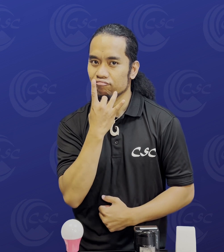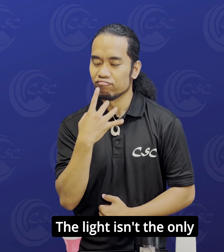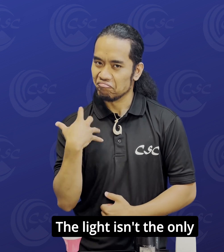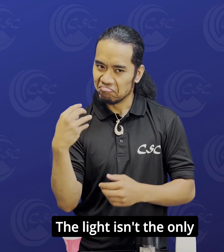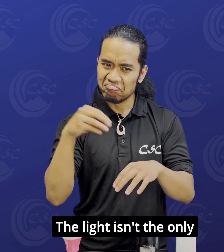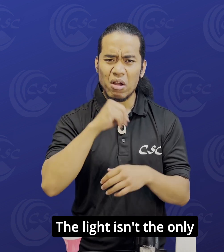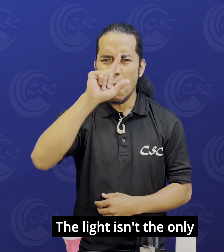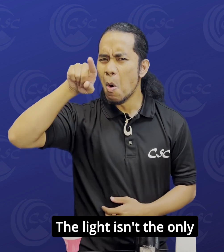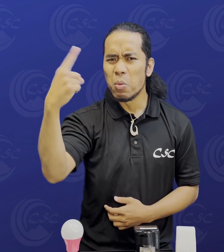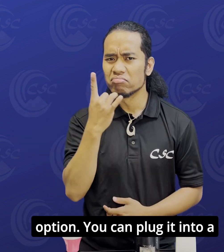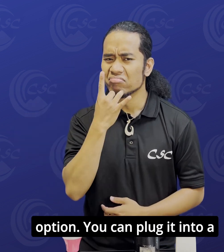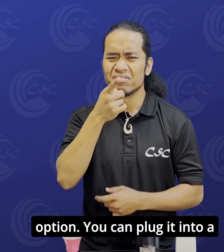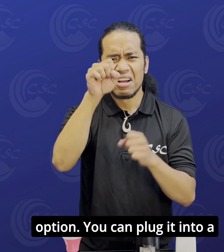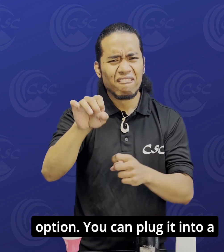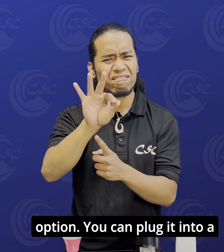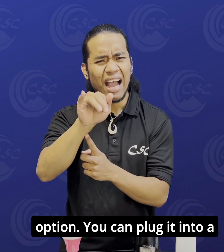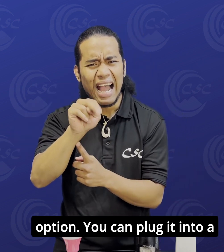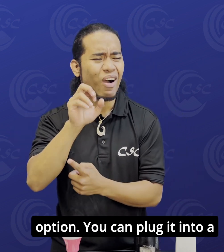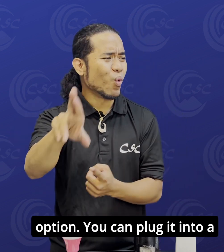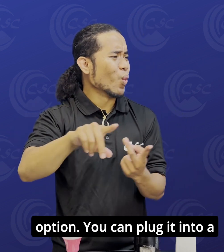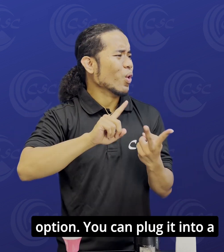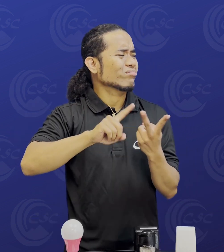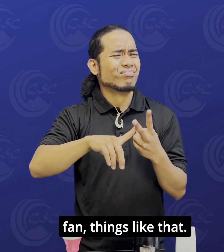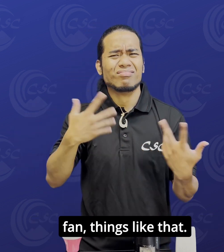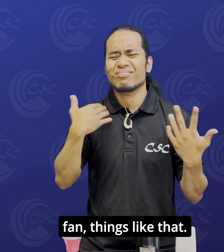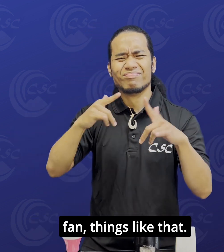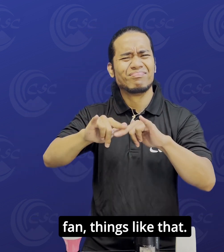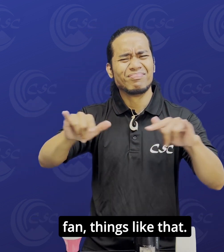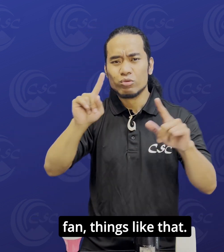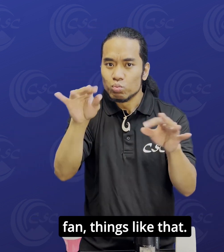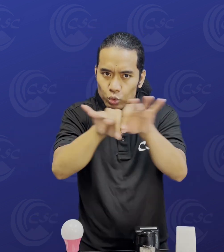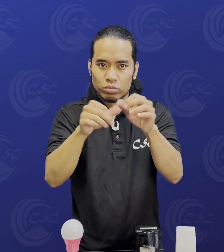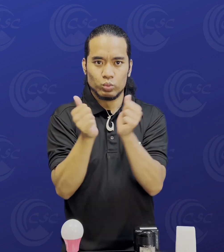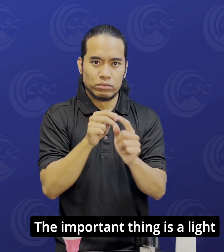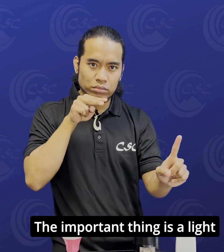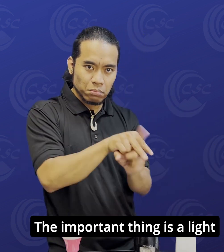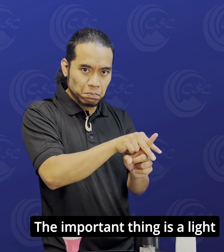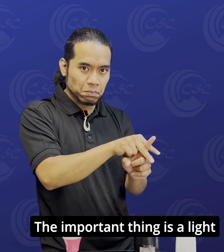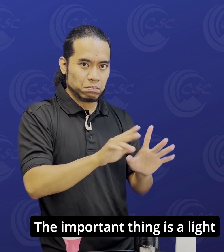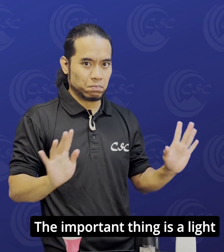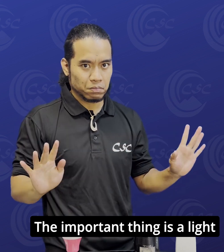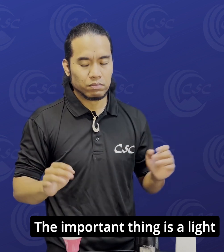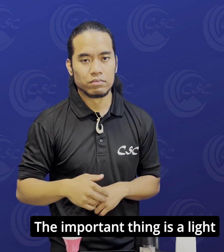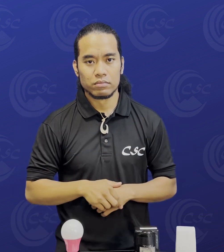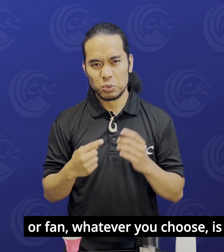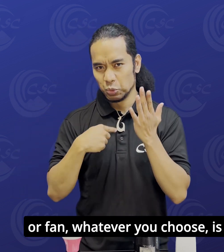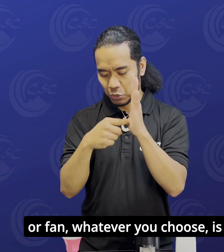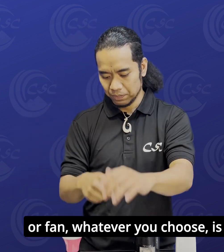The light isn't the only option. You can plug it into a fan, things like that. The important thing is a light or fan,